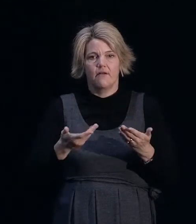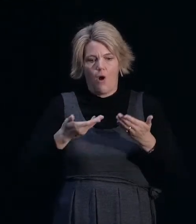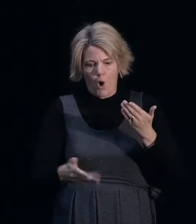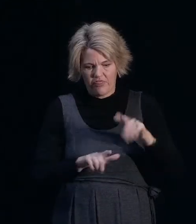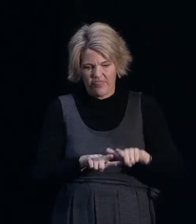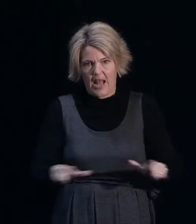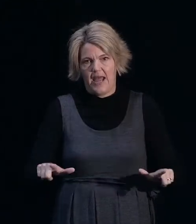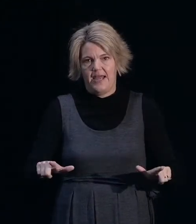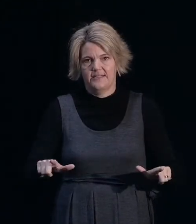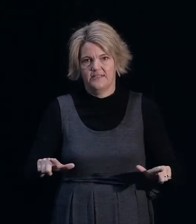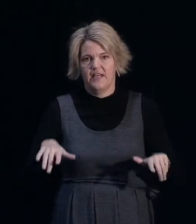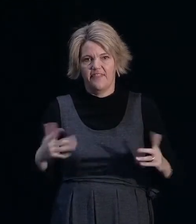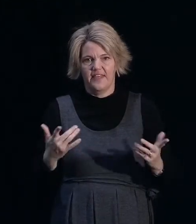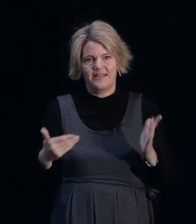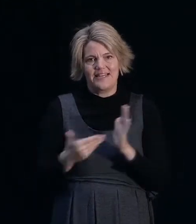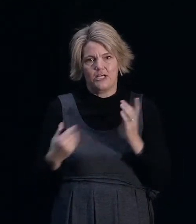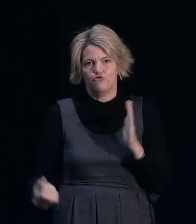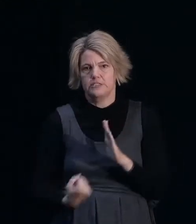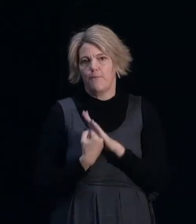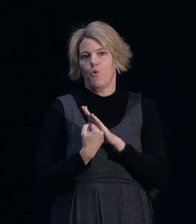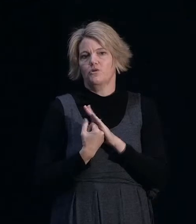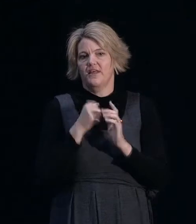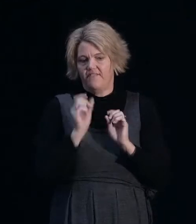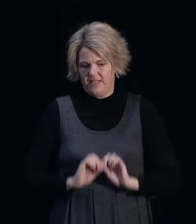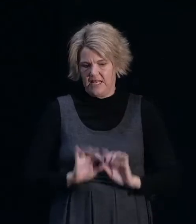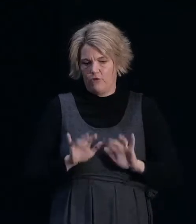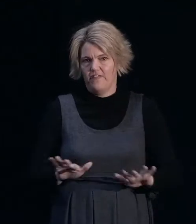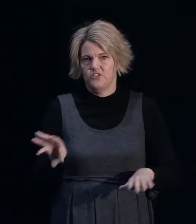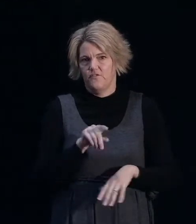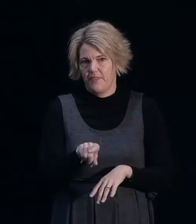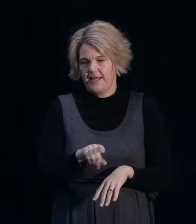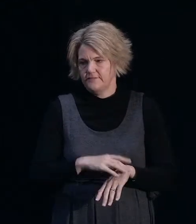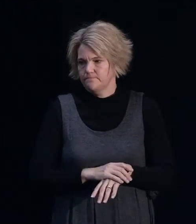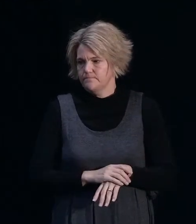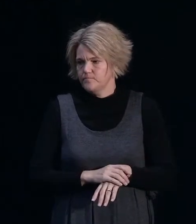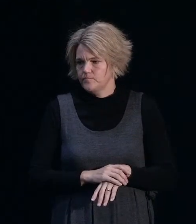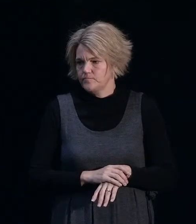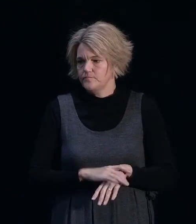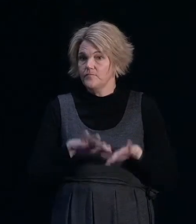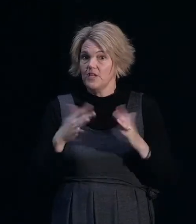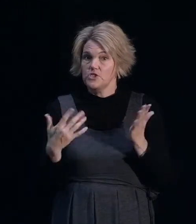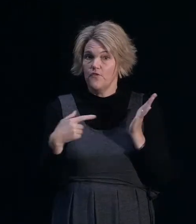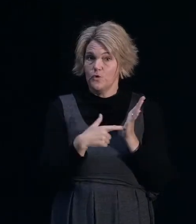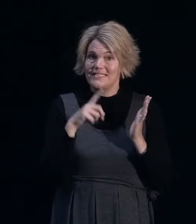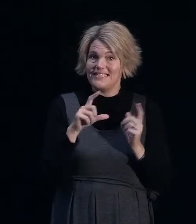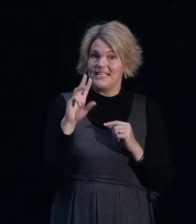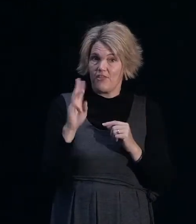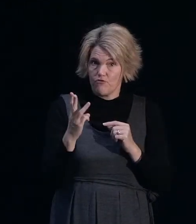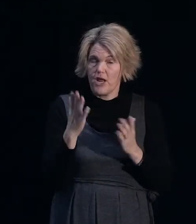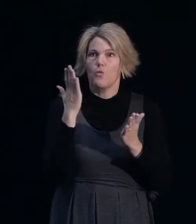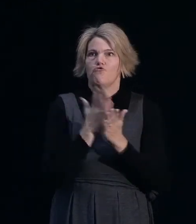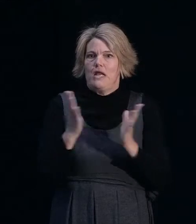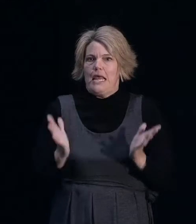needs to be supported when there's liquefaction or lateral spread. So in TC3 we're really encouraging people